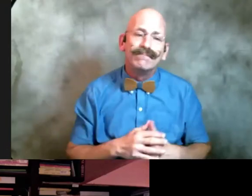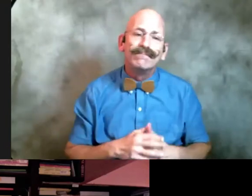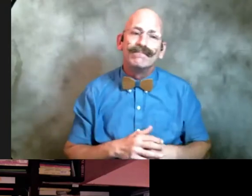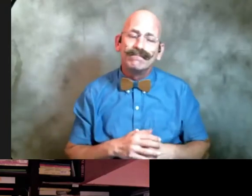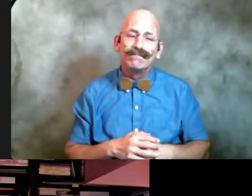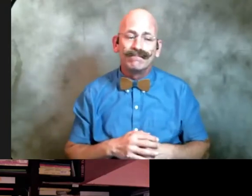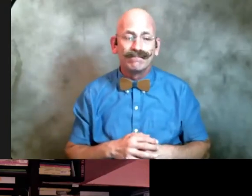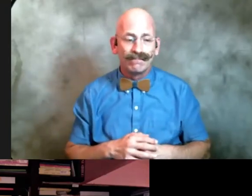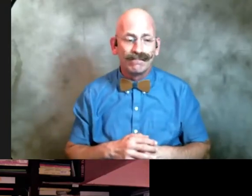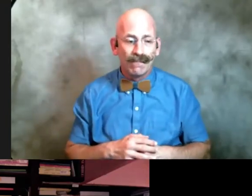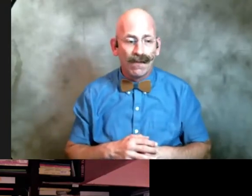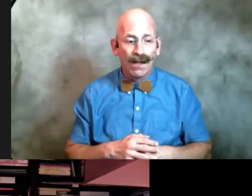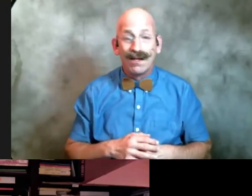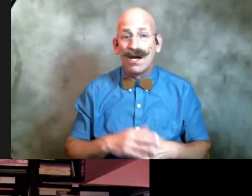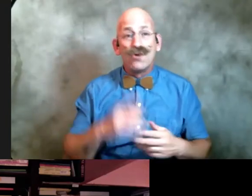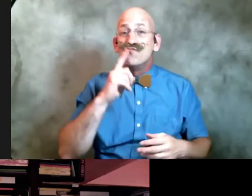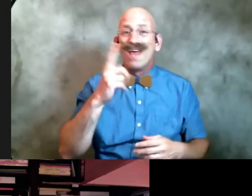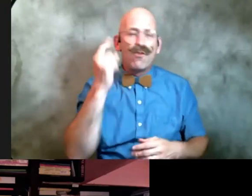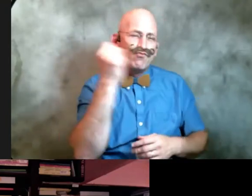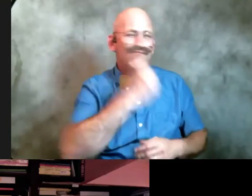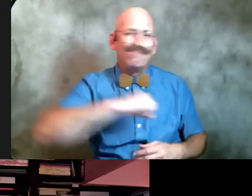it was it was a pure rebellion